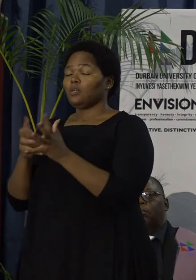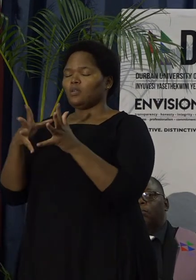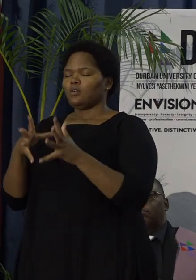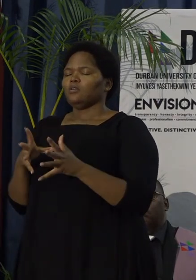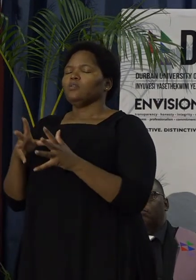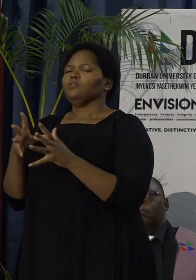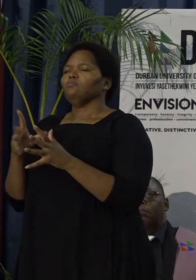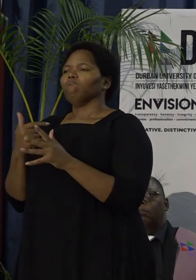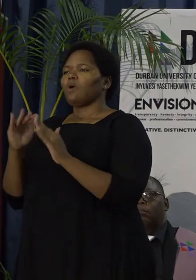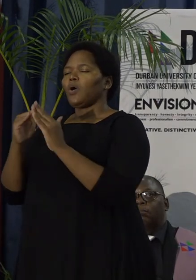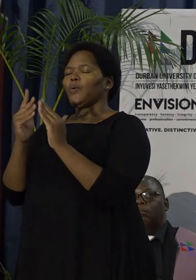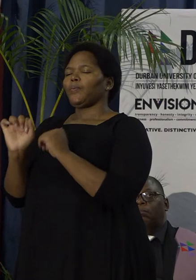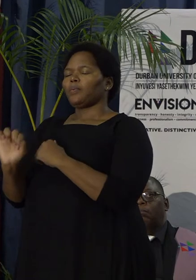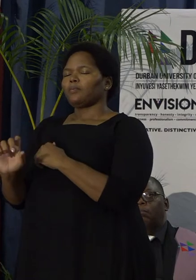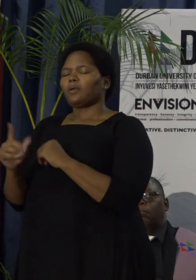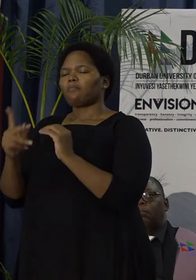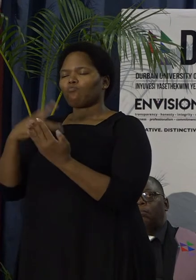project